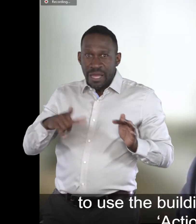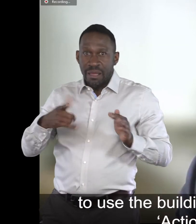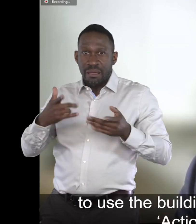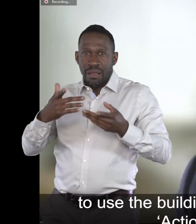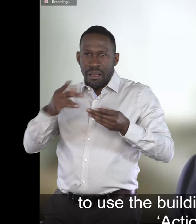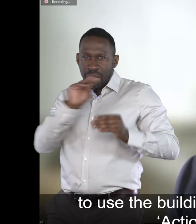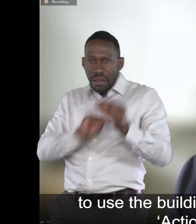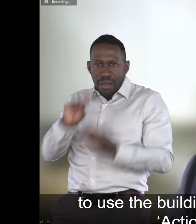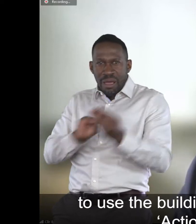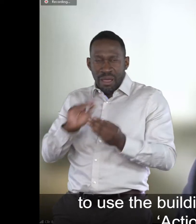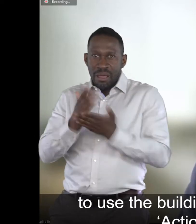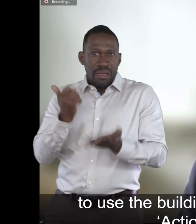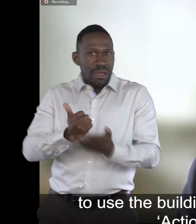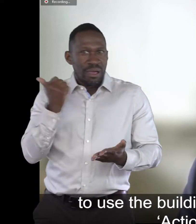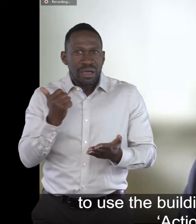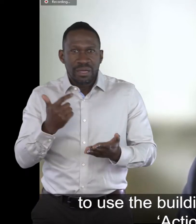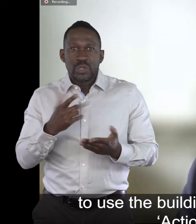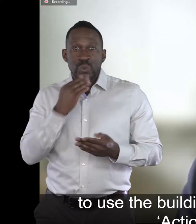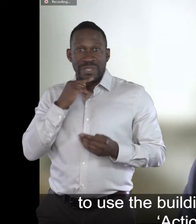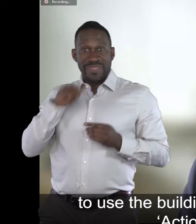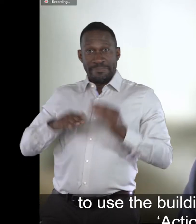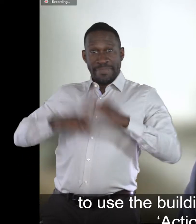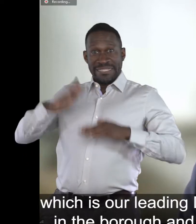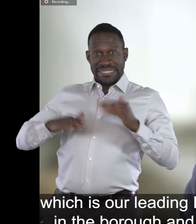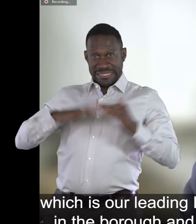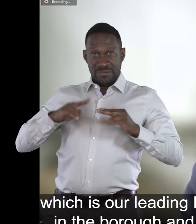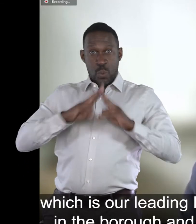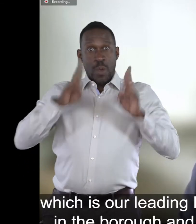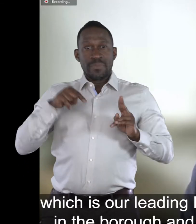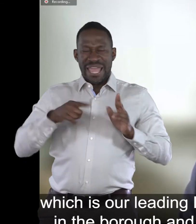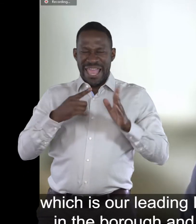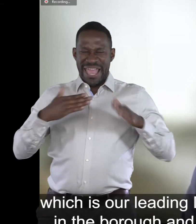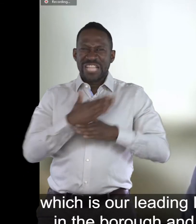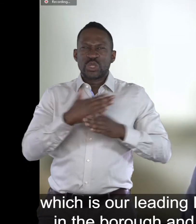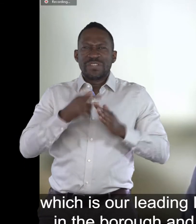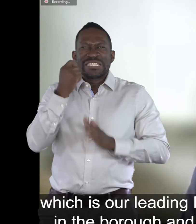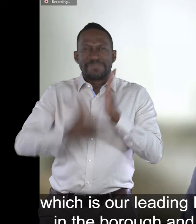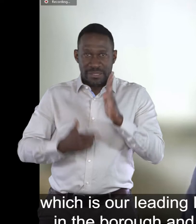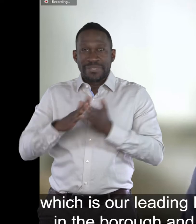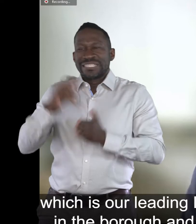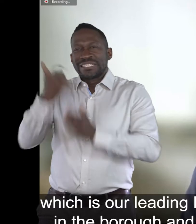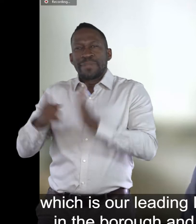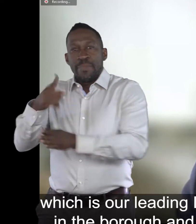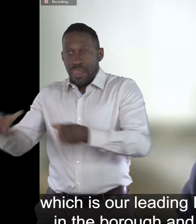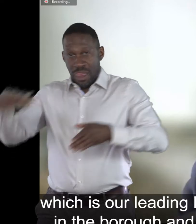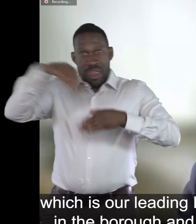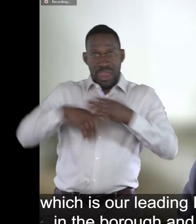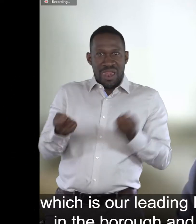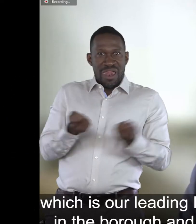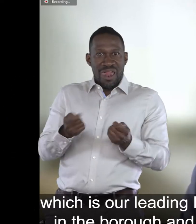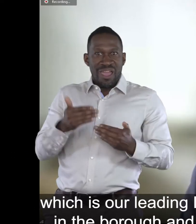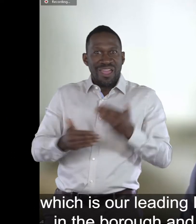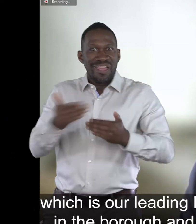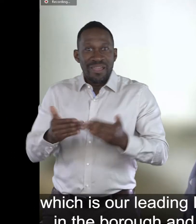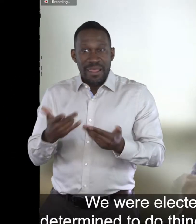to give a new home to Action on Disability which is our leading disabled people's organisation in the borough and again they